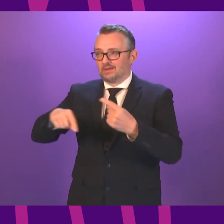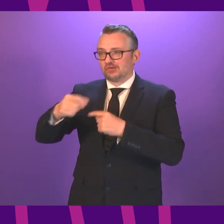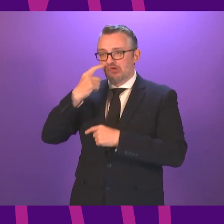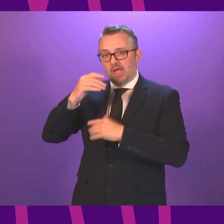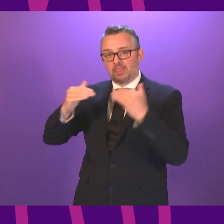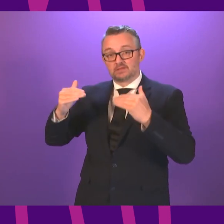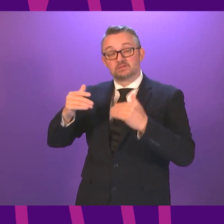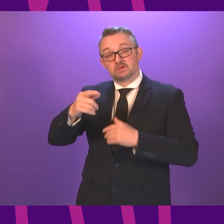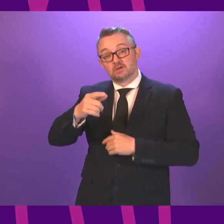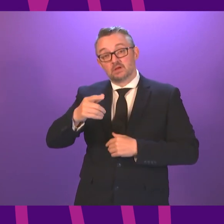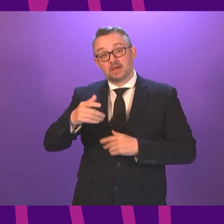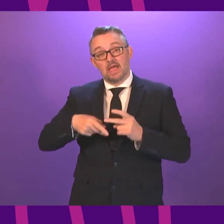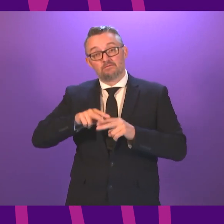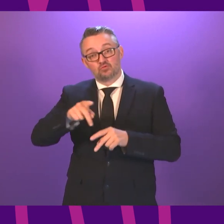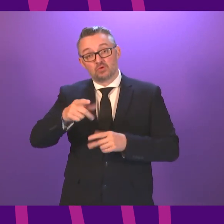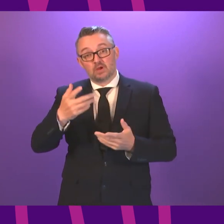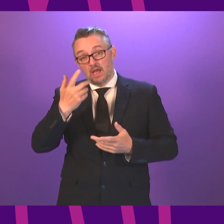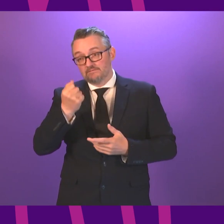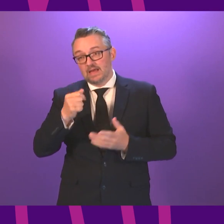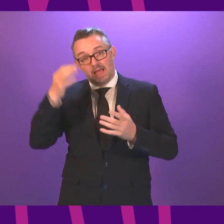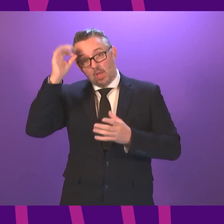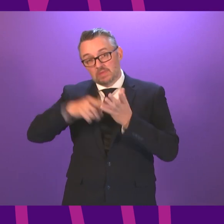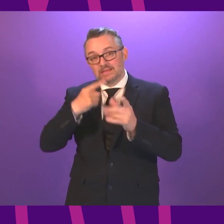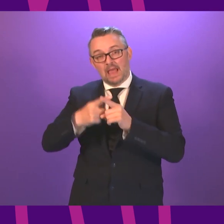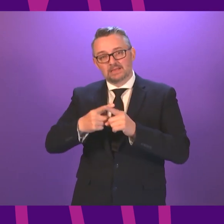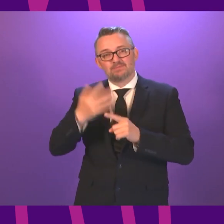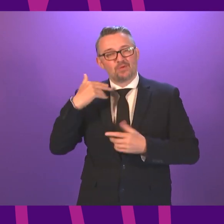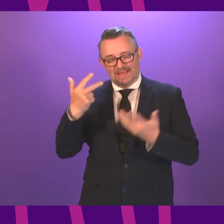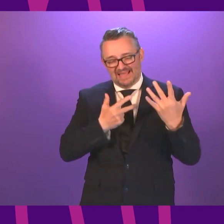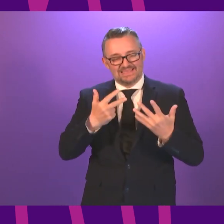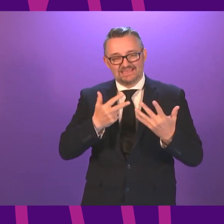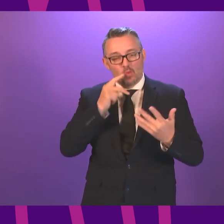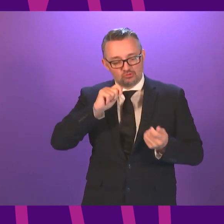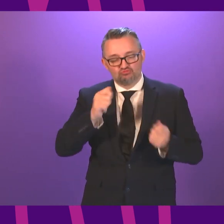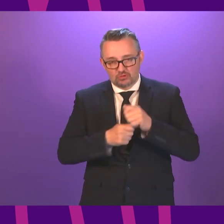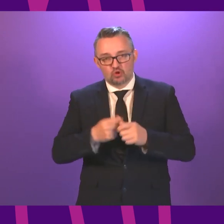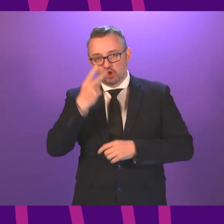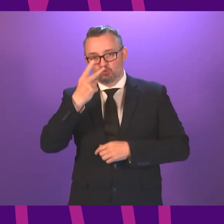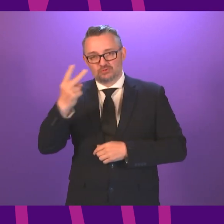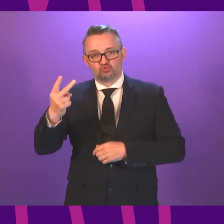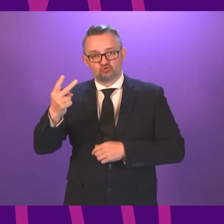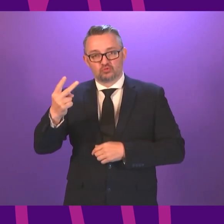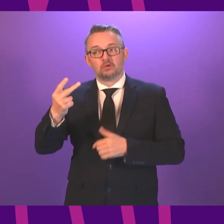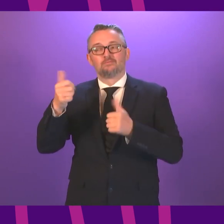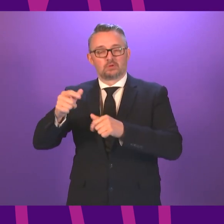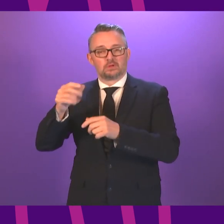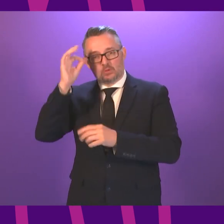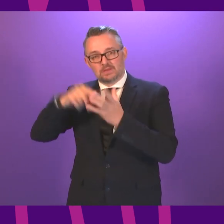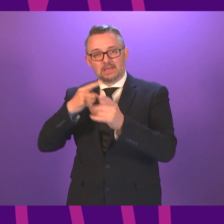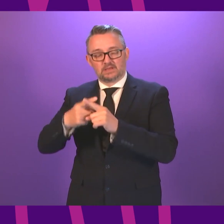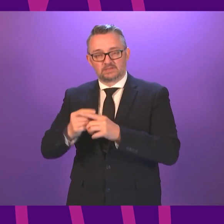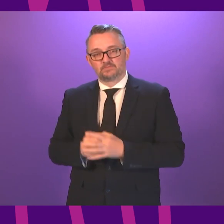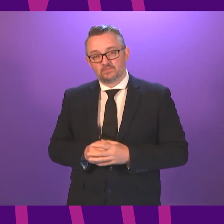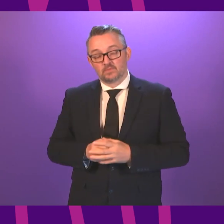we will raise the age at which people become liable for council tax from 18 to 22. We will establish a new grant of